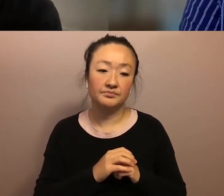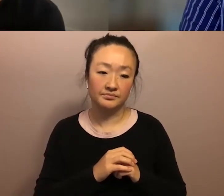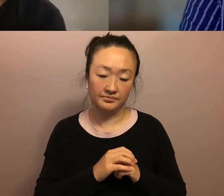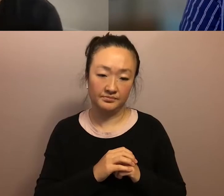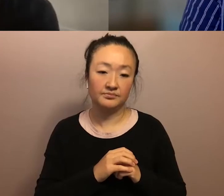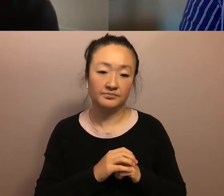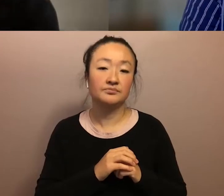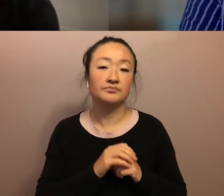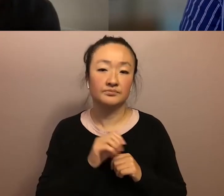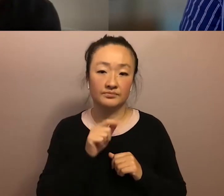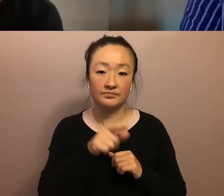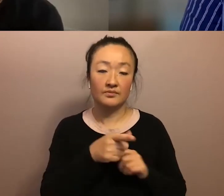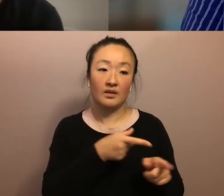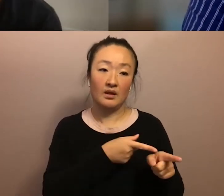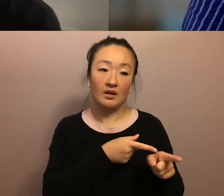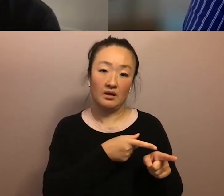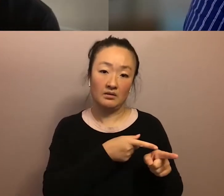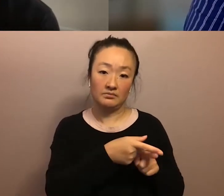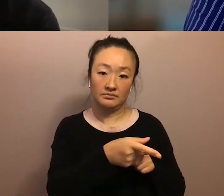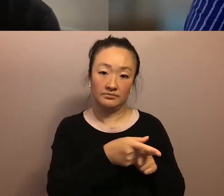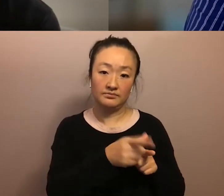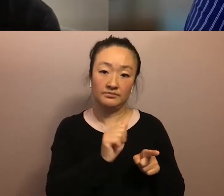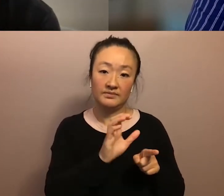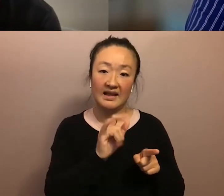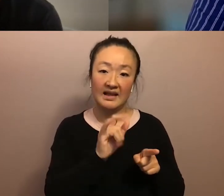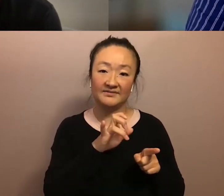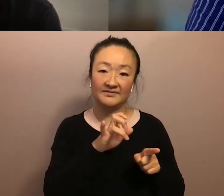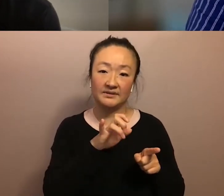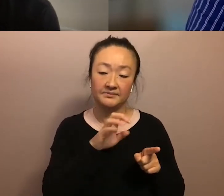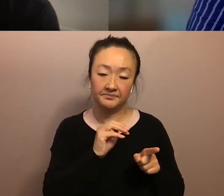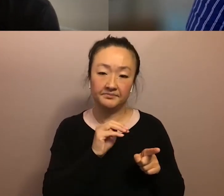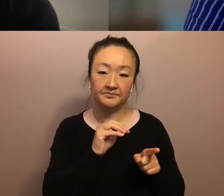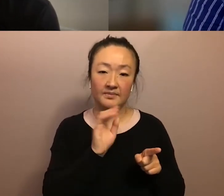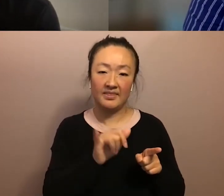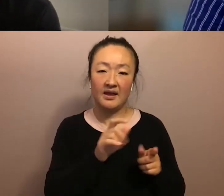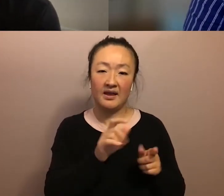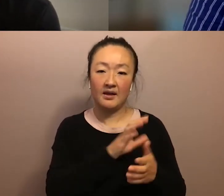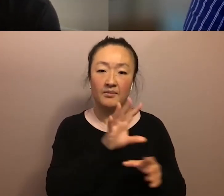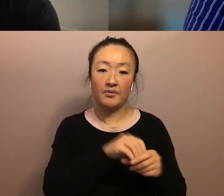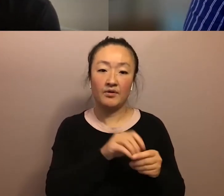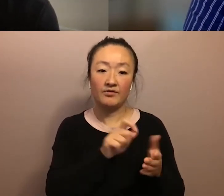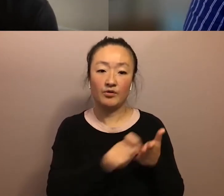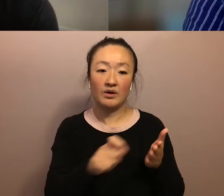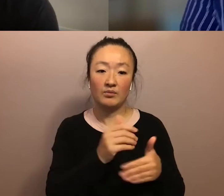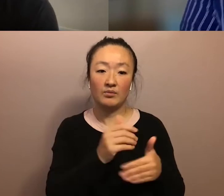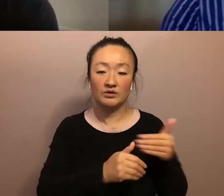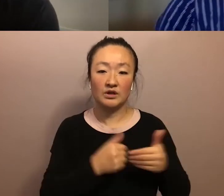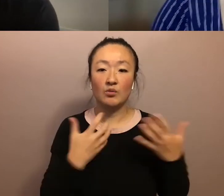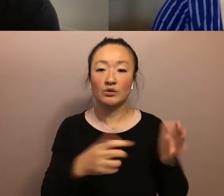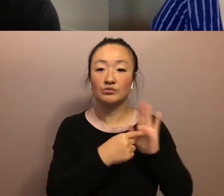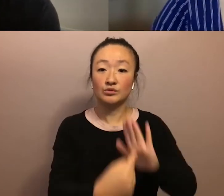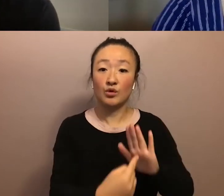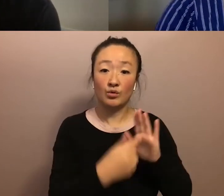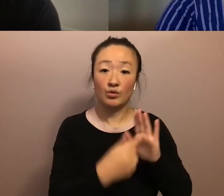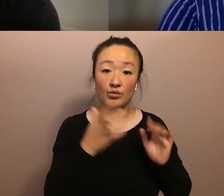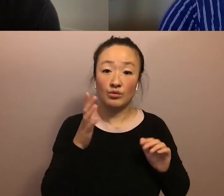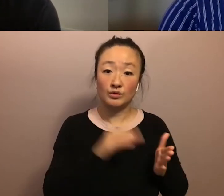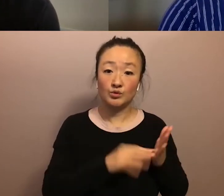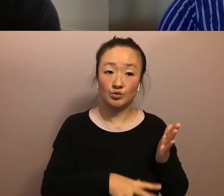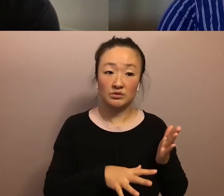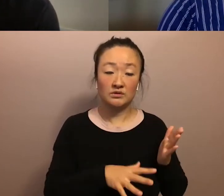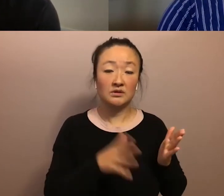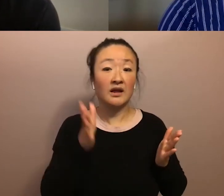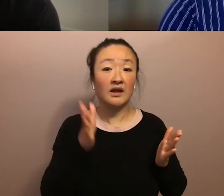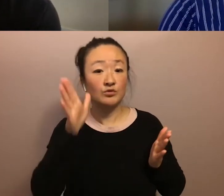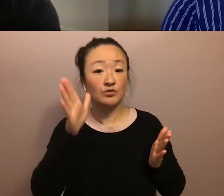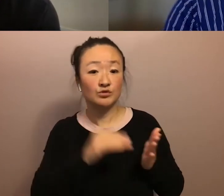activist bent to the writing process in that one. I wanted to show other students around me and my future students that you don't have to